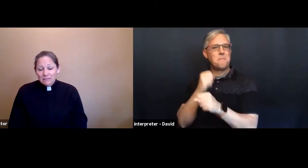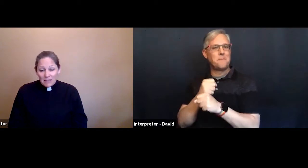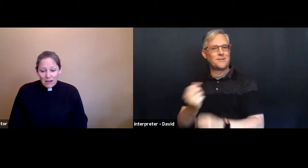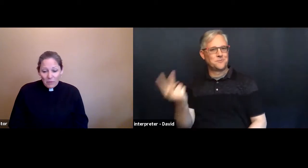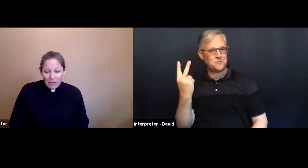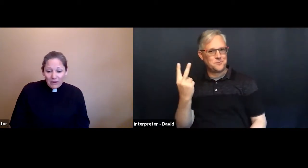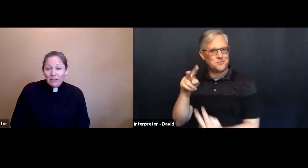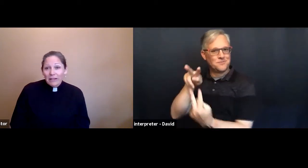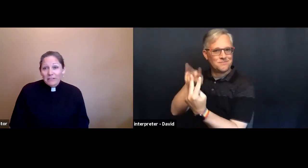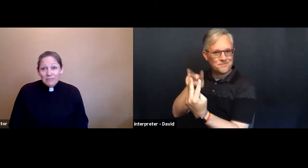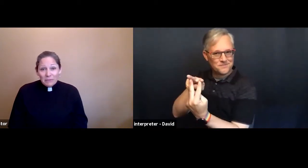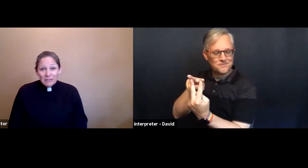A male and a female.